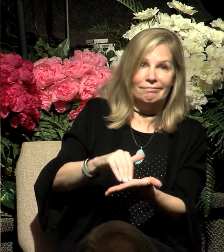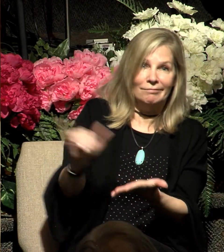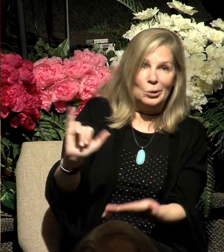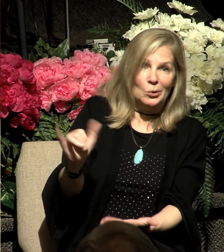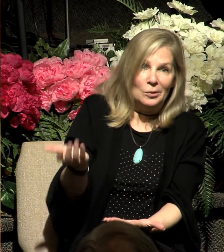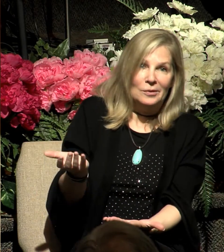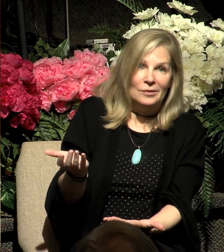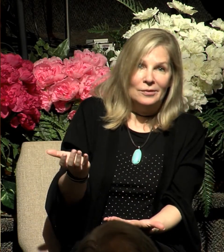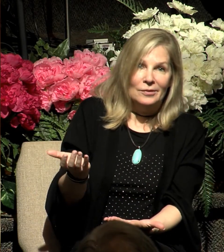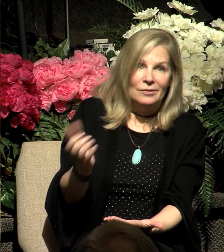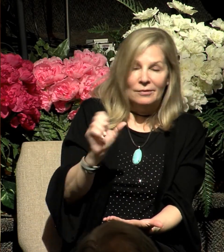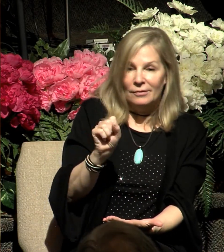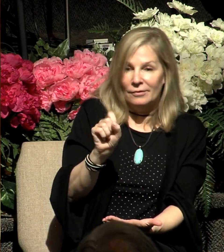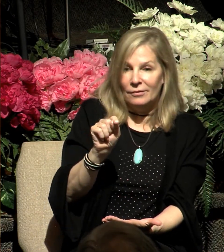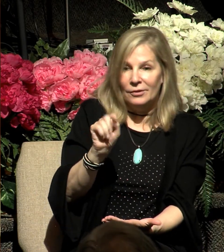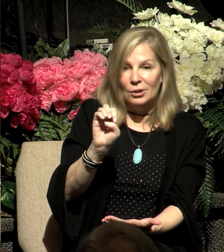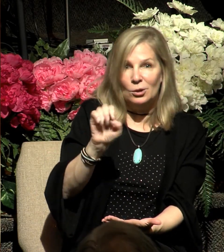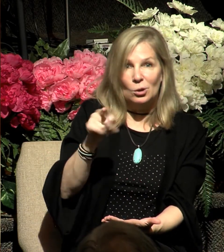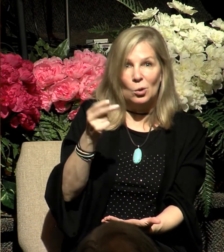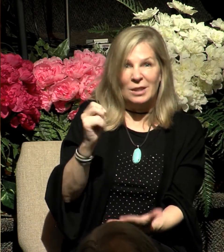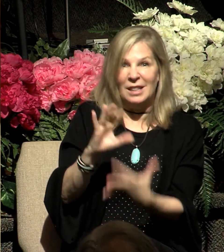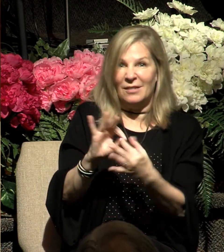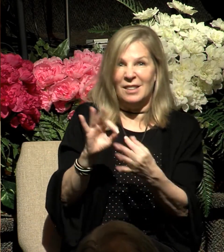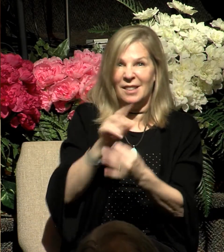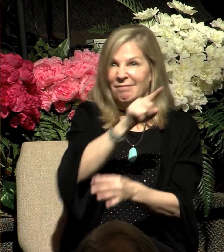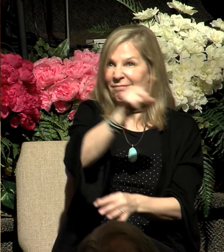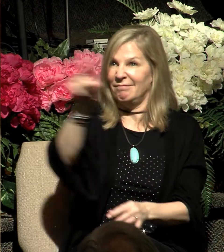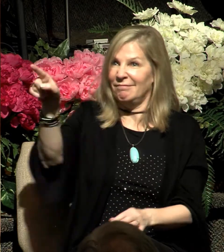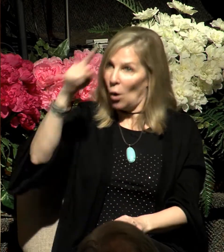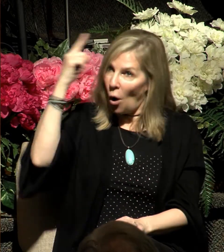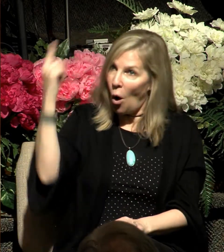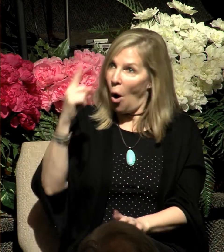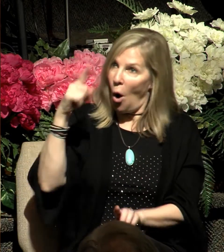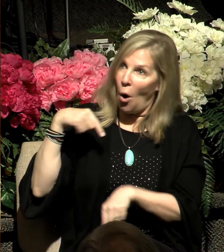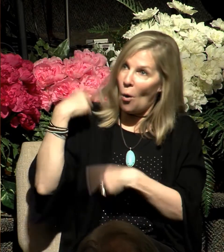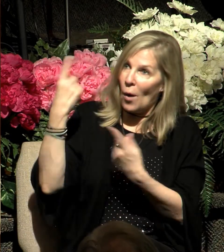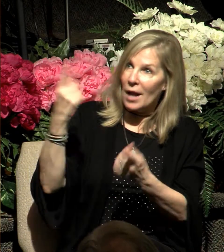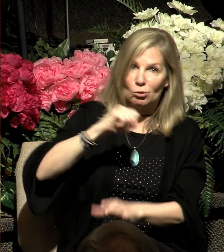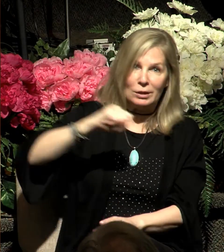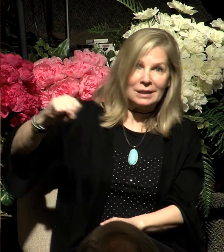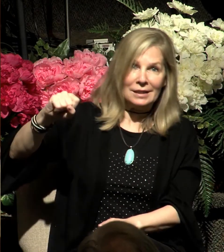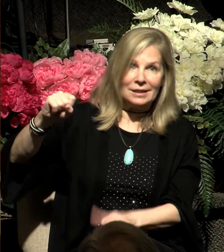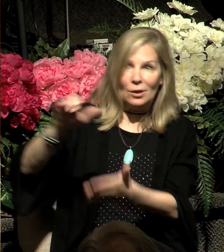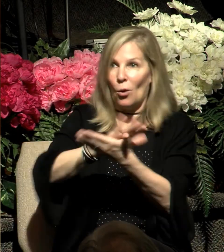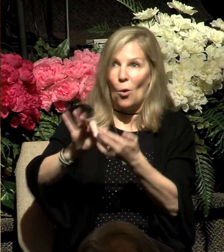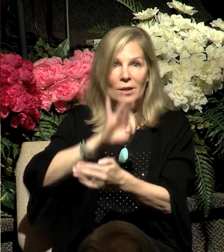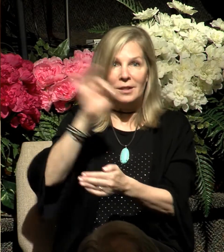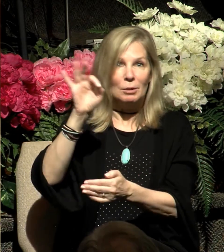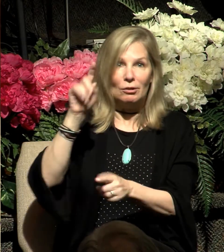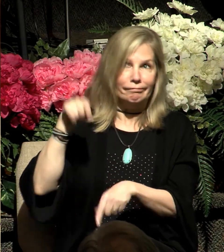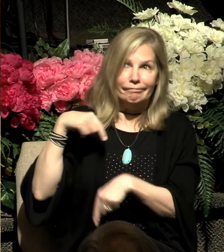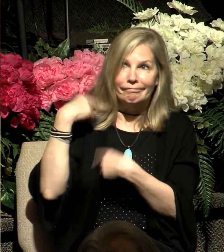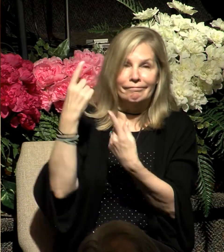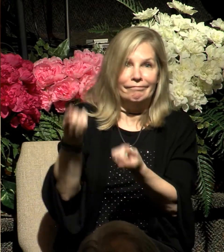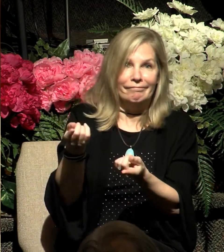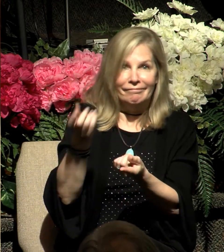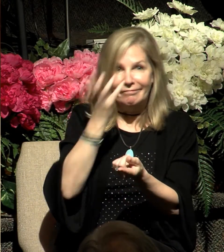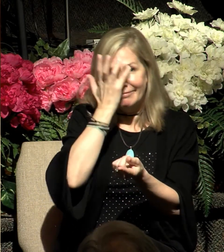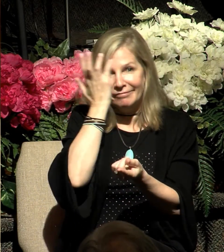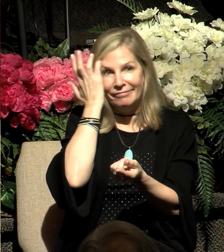resist the Holy Spirit, because that's exactly what they have done and what they have continued to do. And what